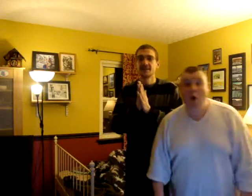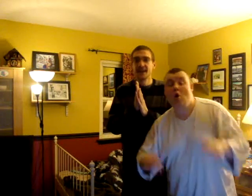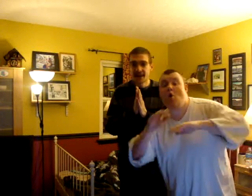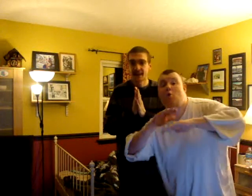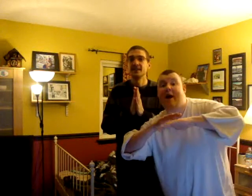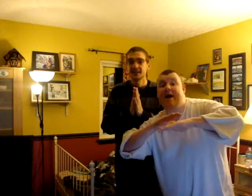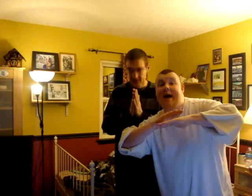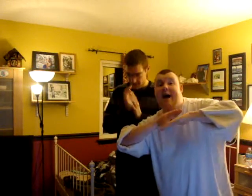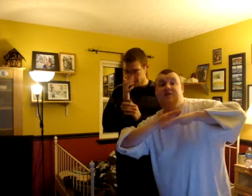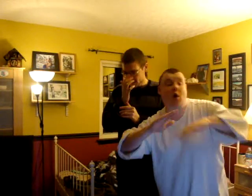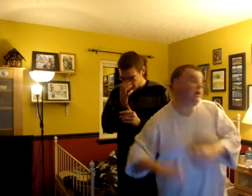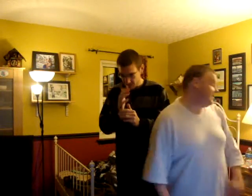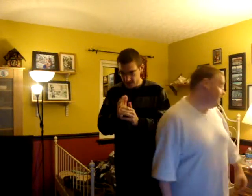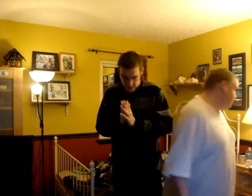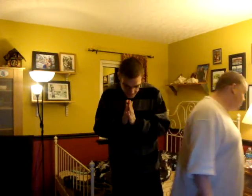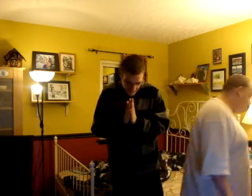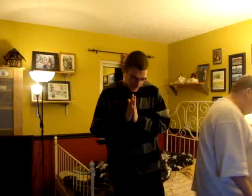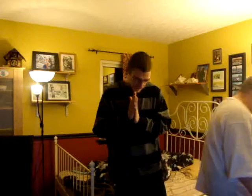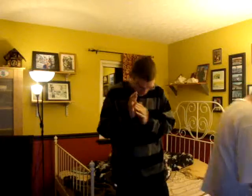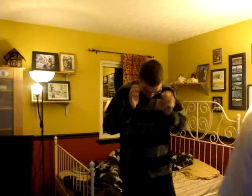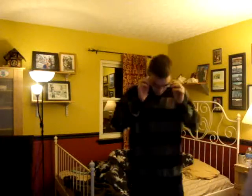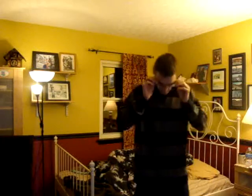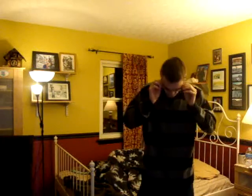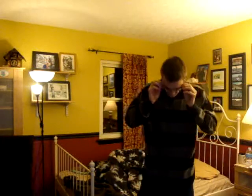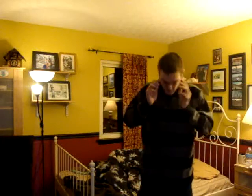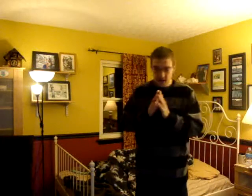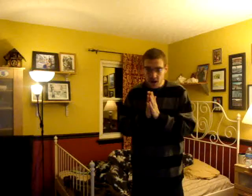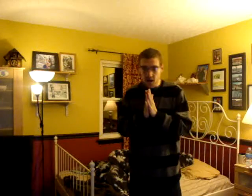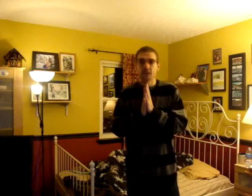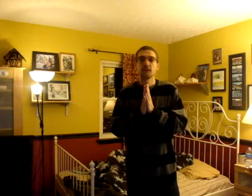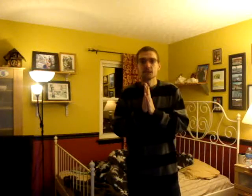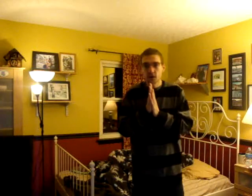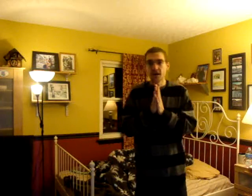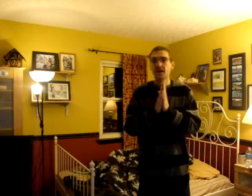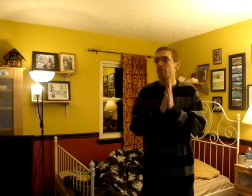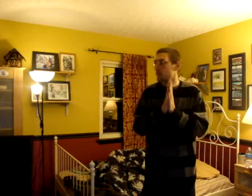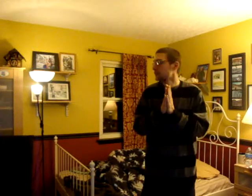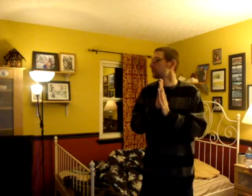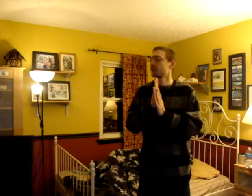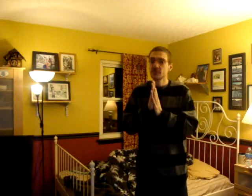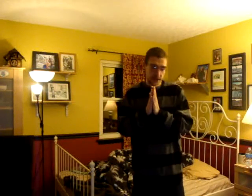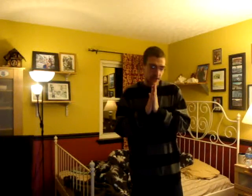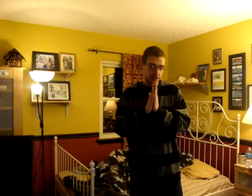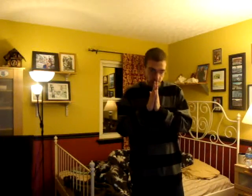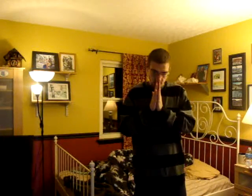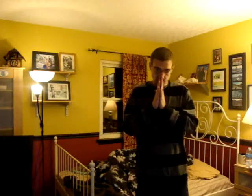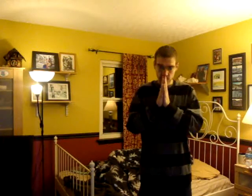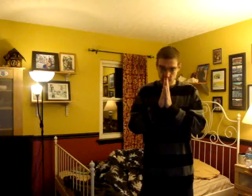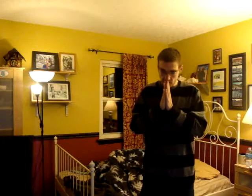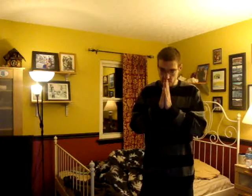Yeah! Recognize, hawkies! Yeah, check it. Uh, yo. Okay. Yeah. Mm.